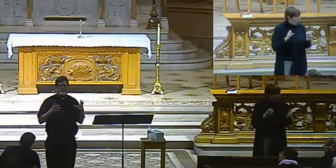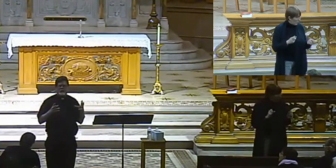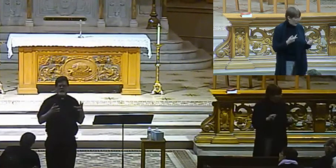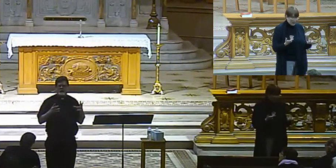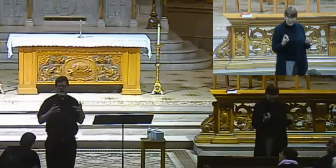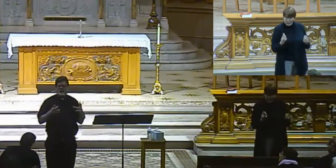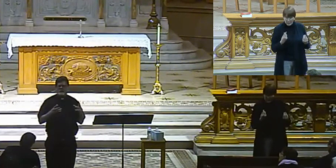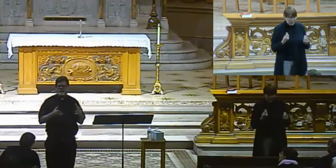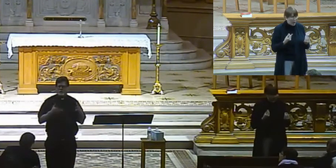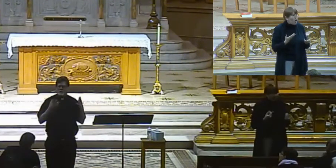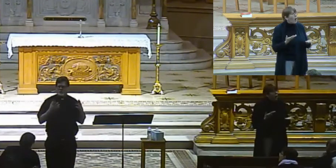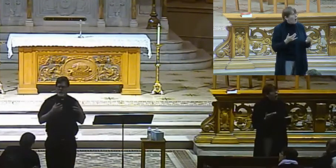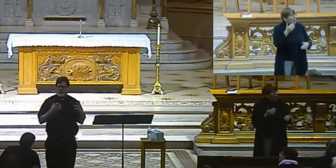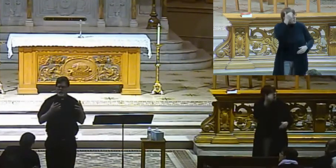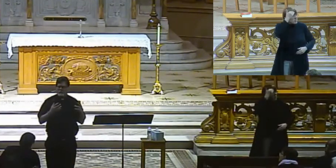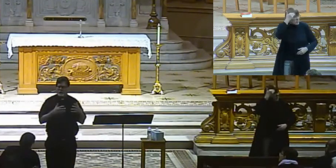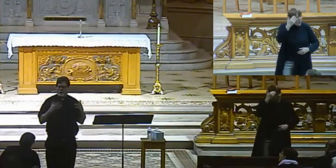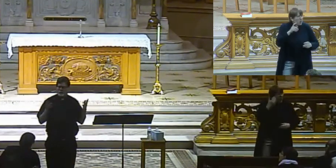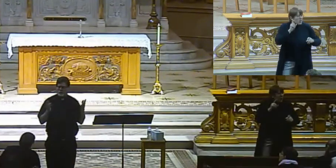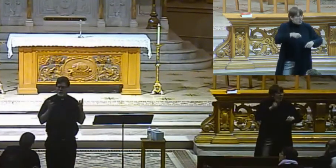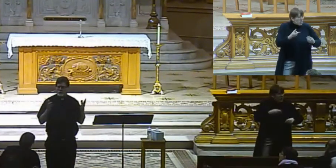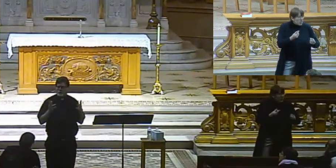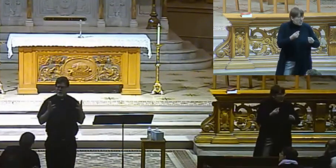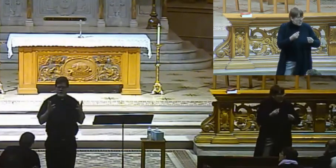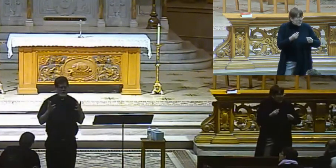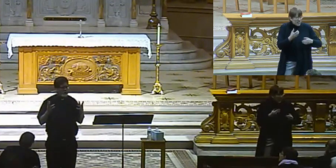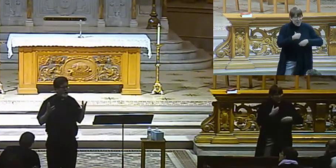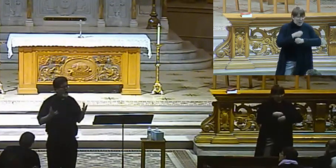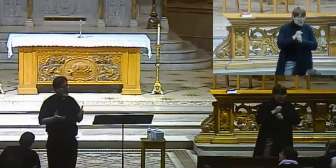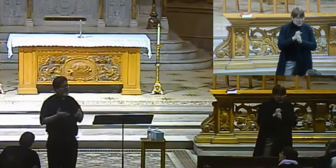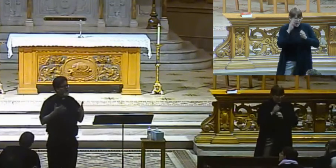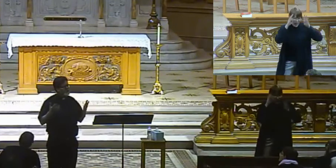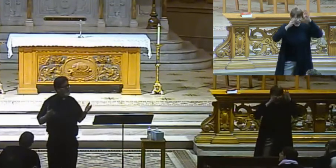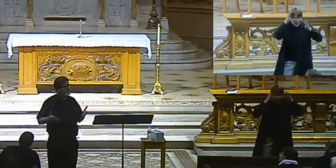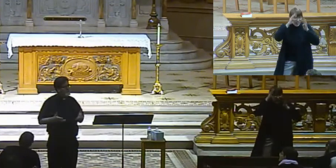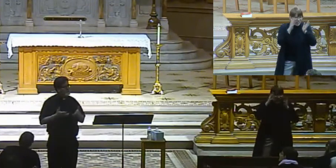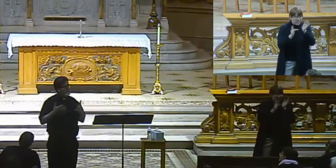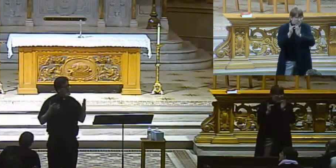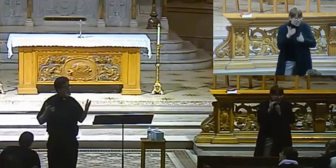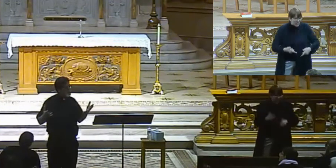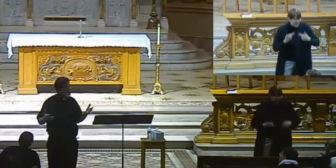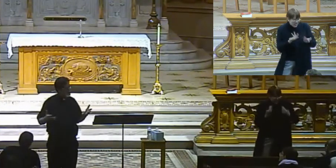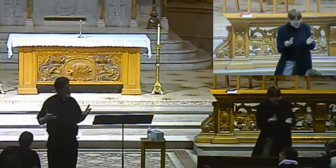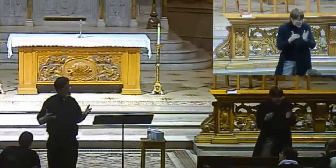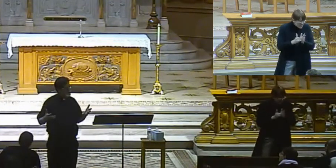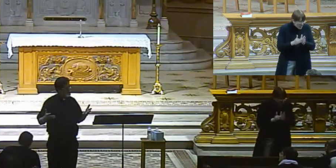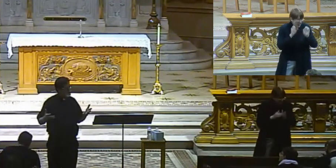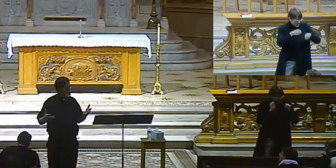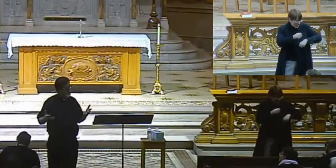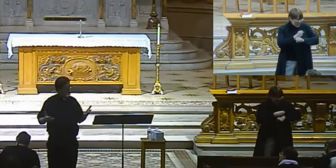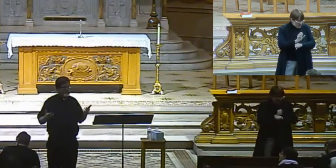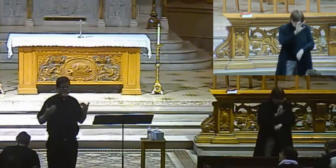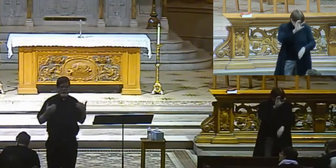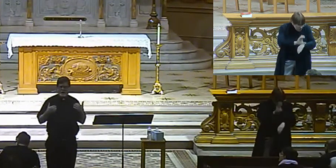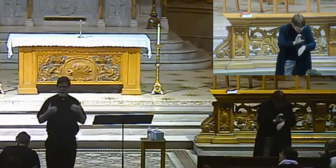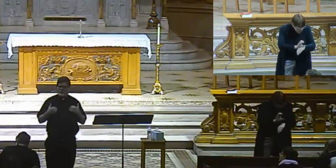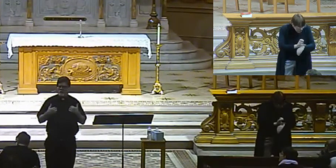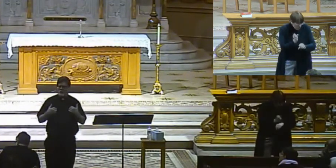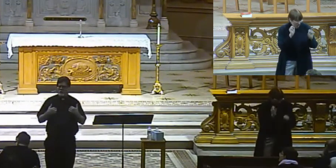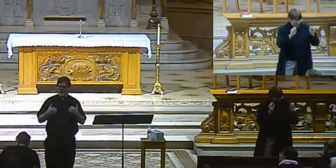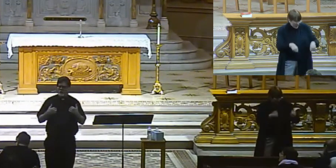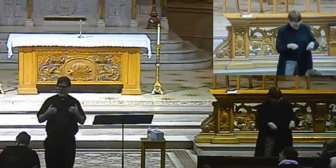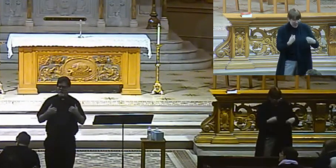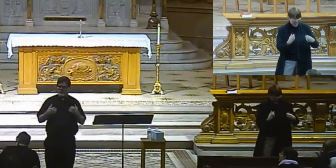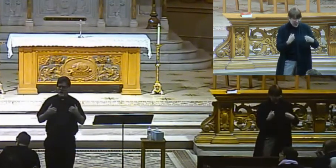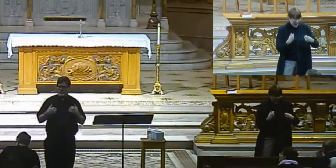come up with this idea that he rose from the dead and put us in charge of everything and then we can build this church, all right, and we can become